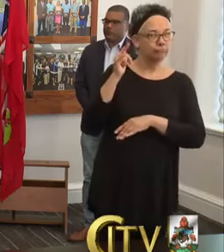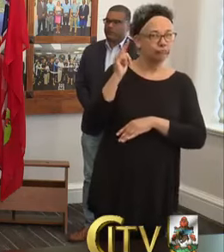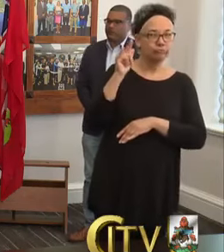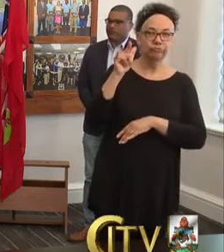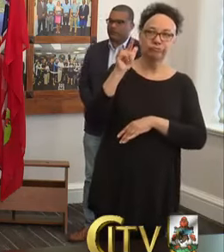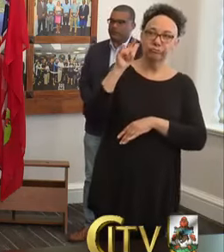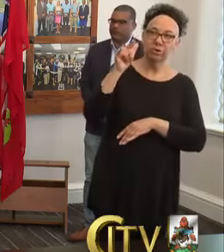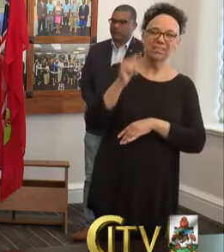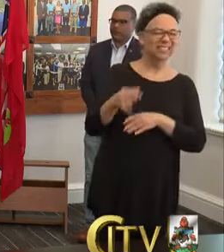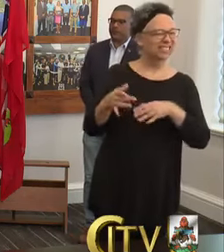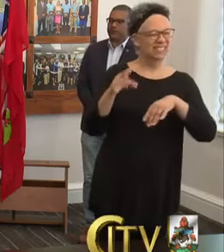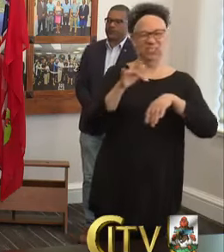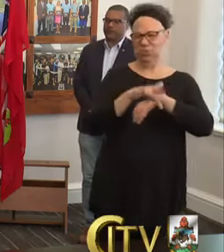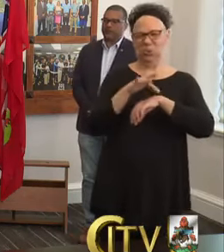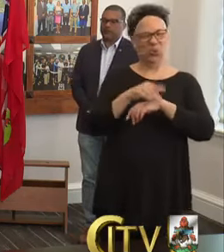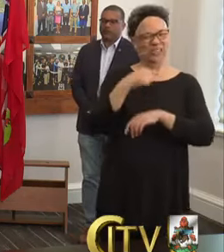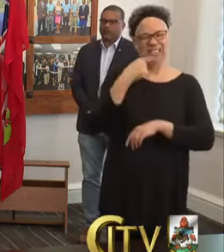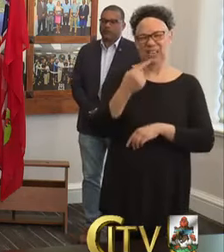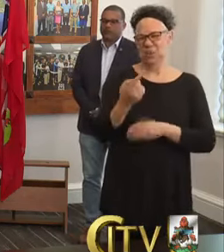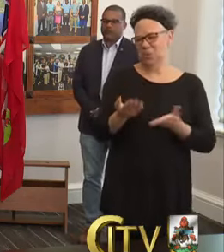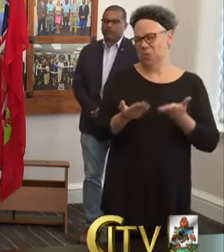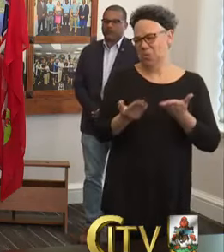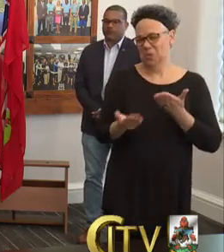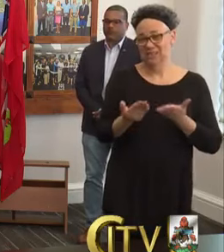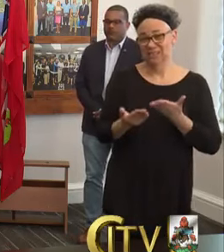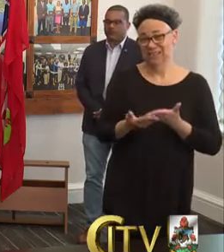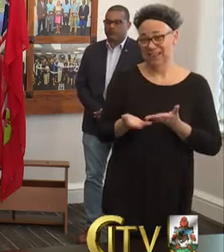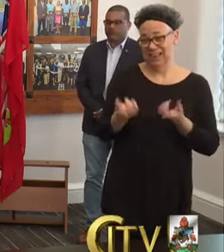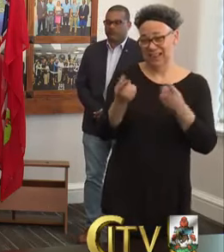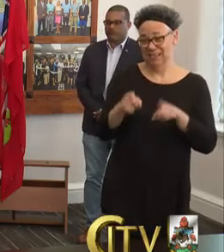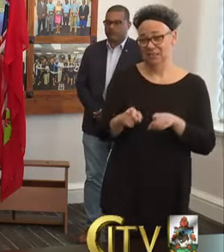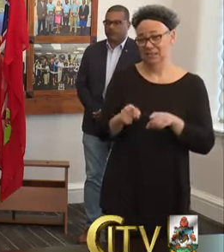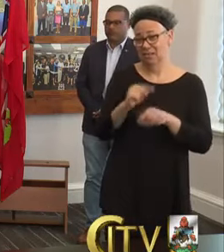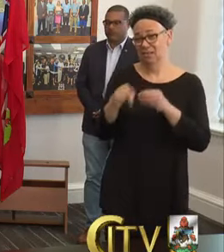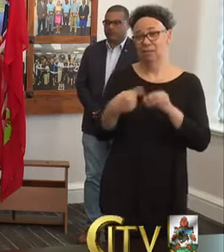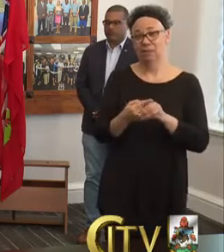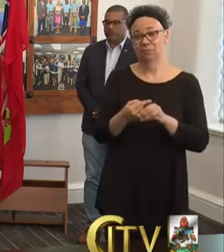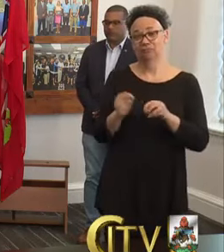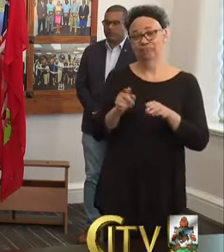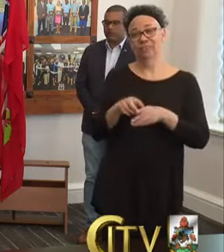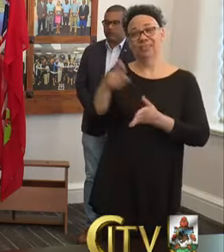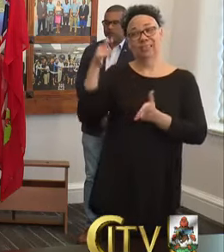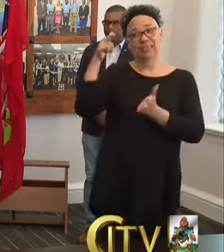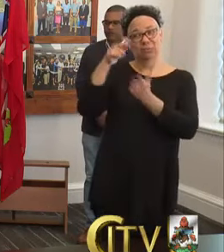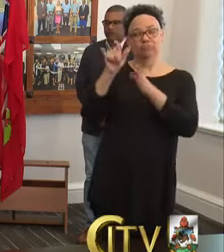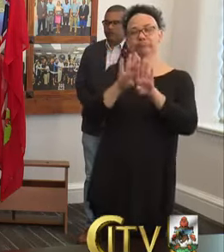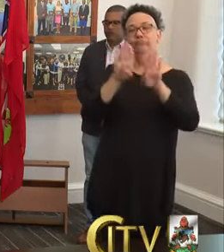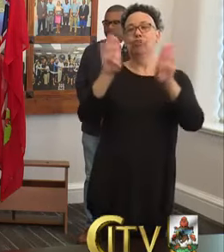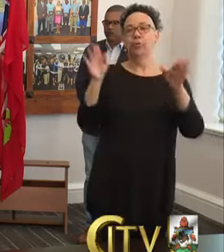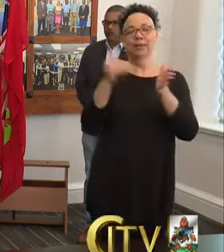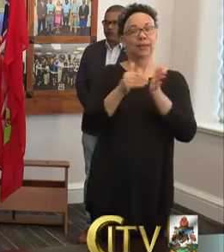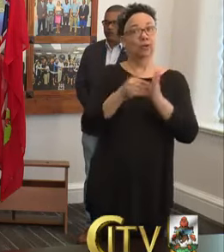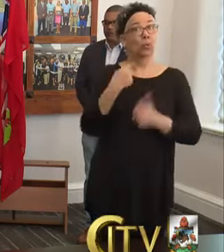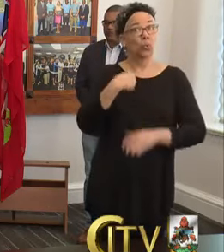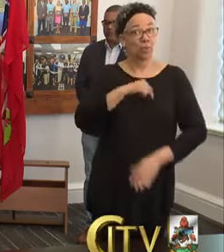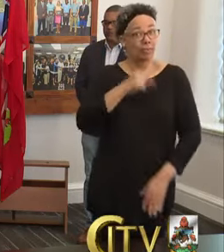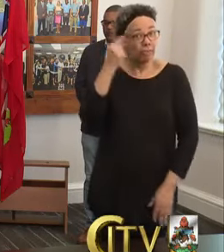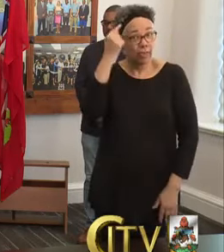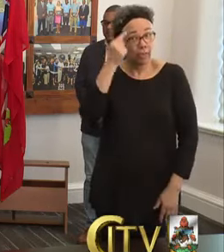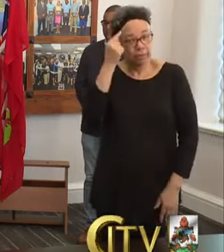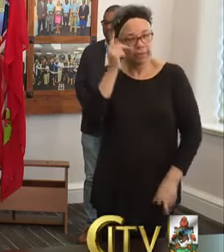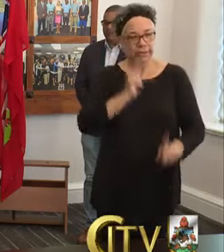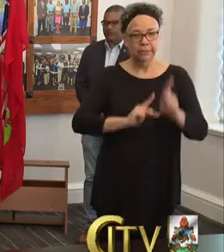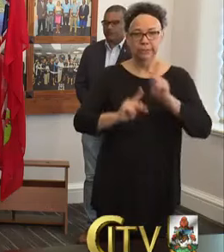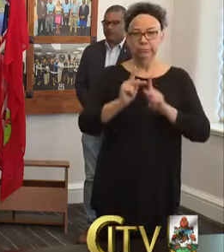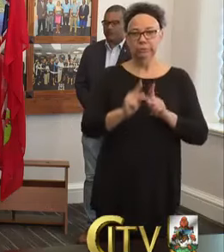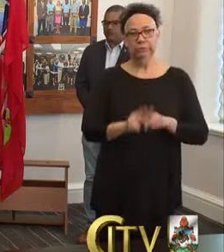say what criteria may be established for a decision on reopening the airport. We are taking into account the persons who are still